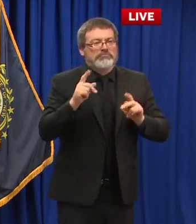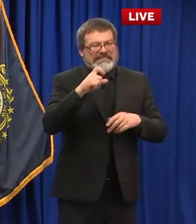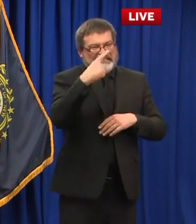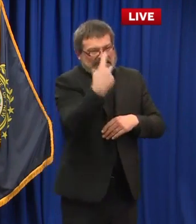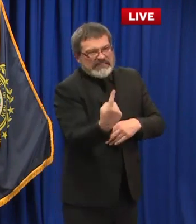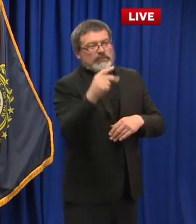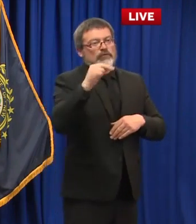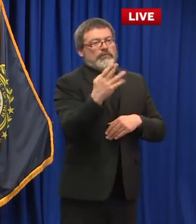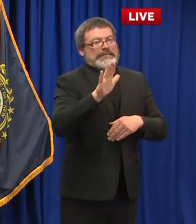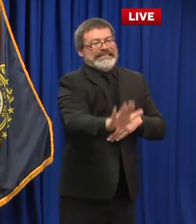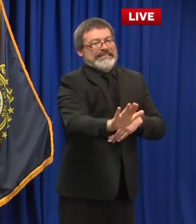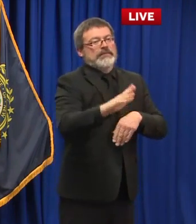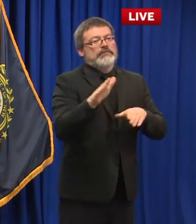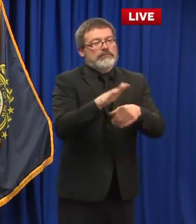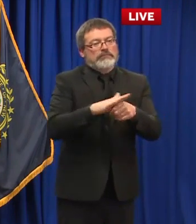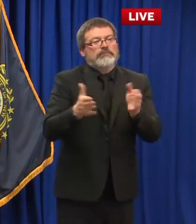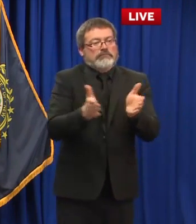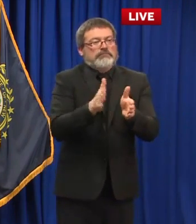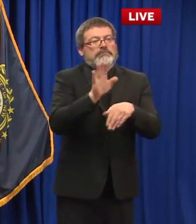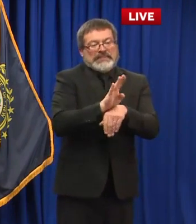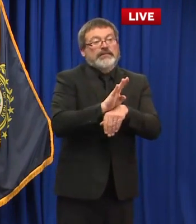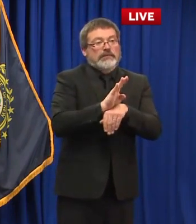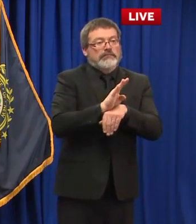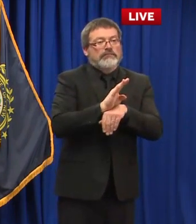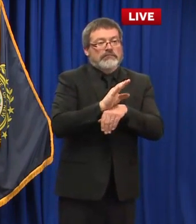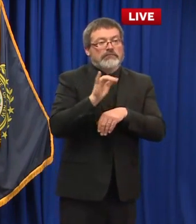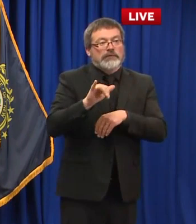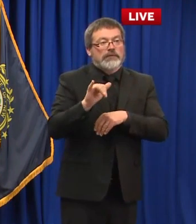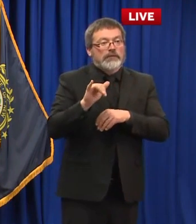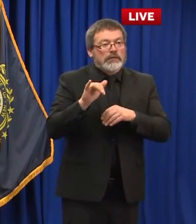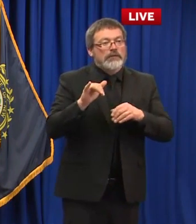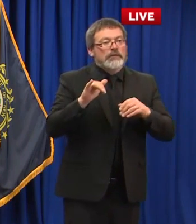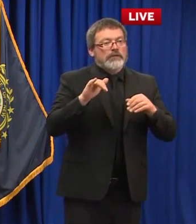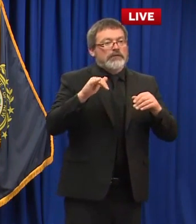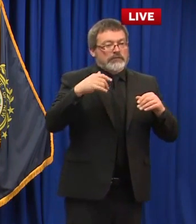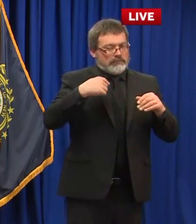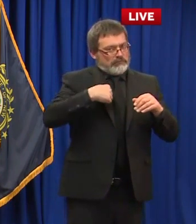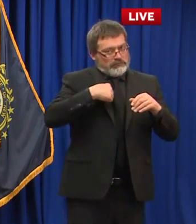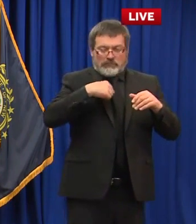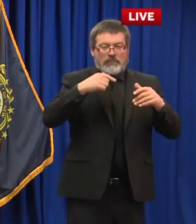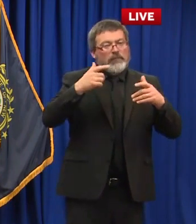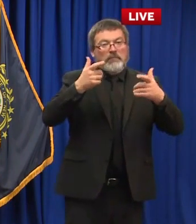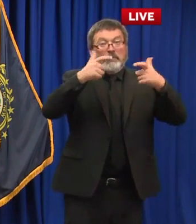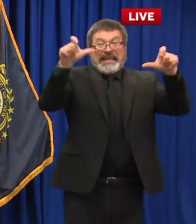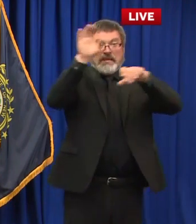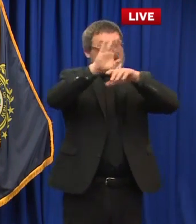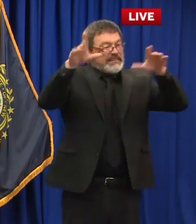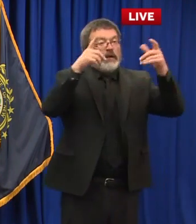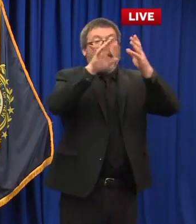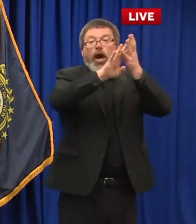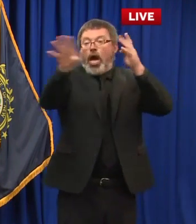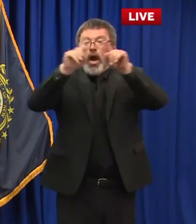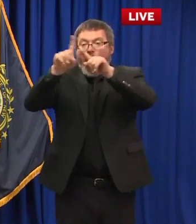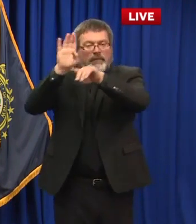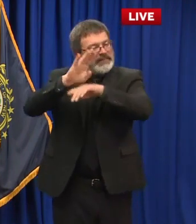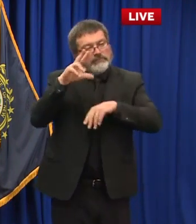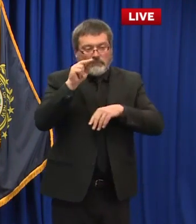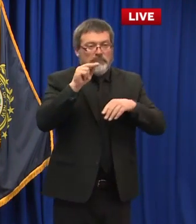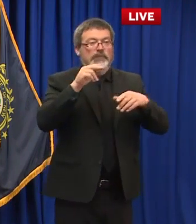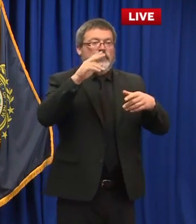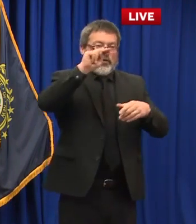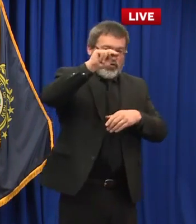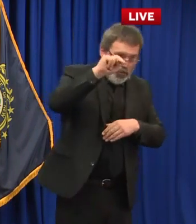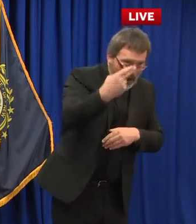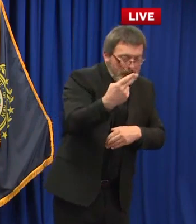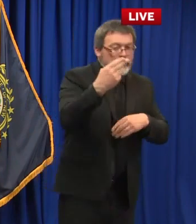this is really for those main street businesses that have really been affected by COVID. So again, if you've submitted your application, keep an eye out for it